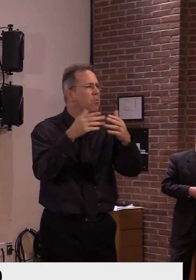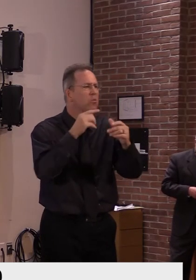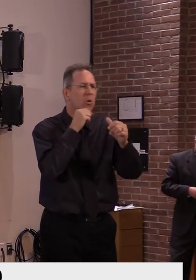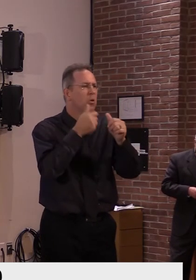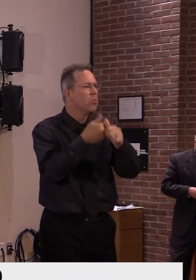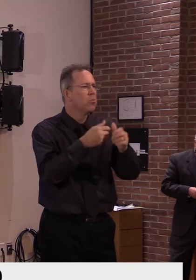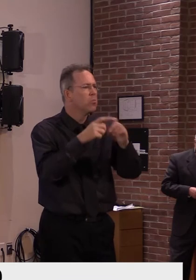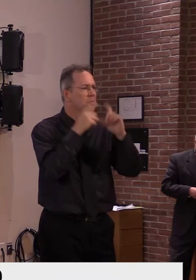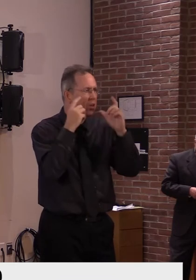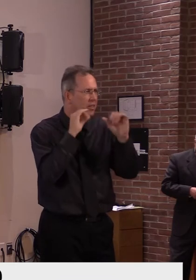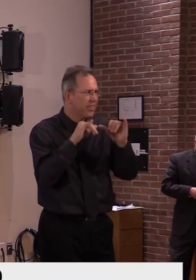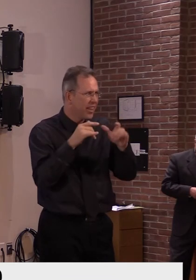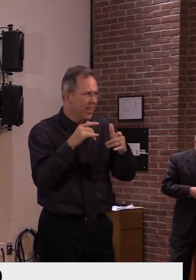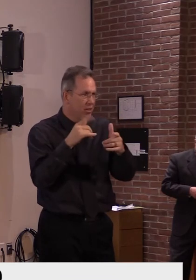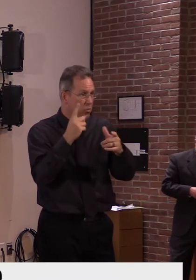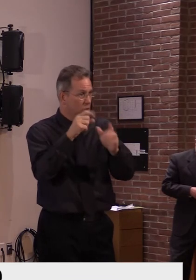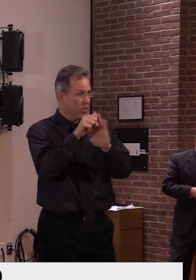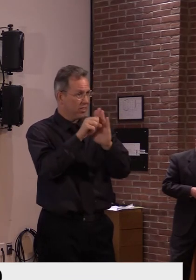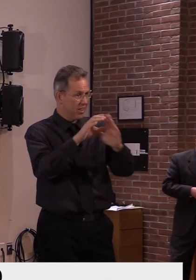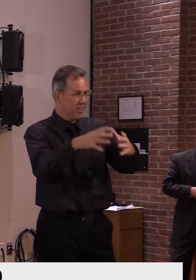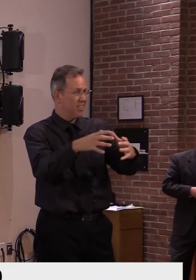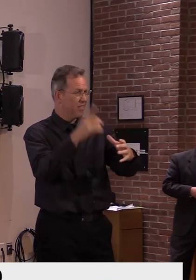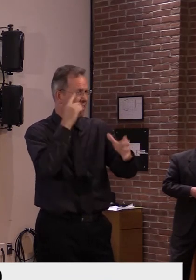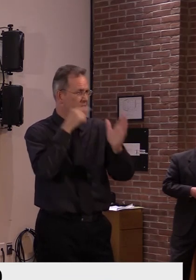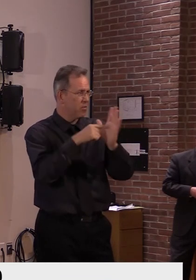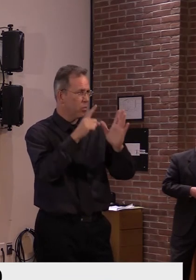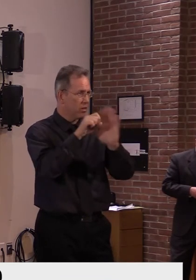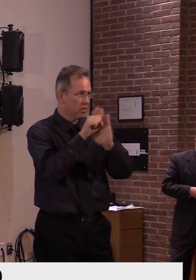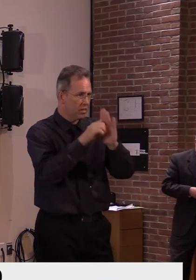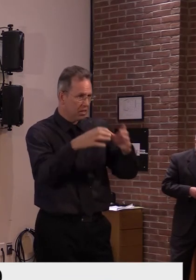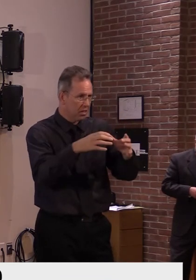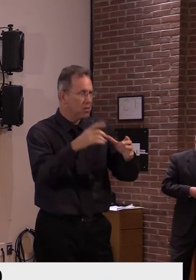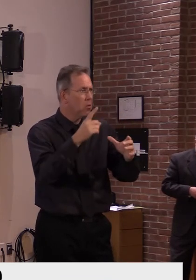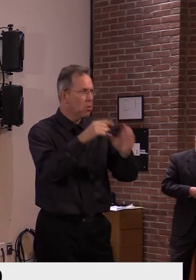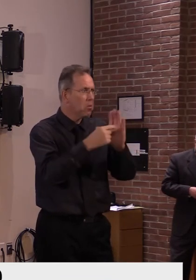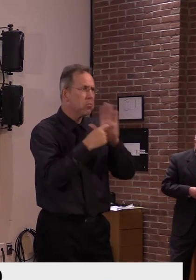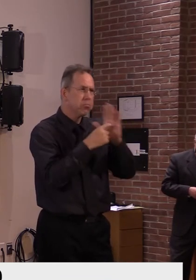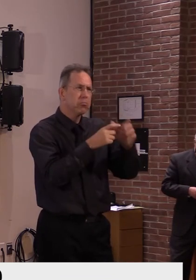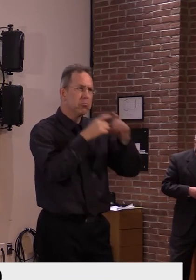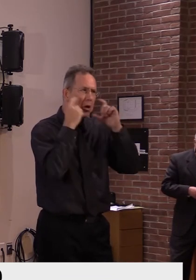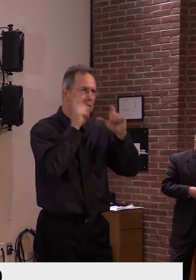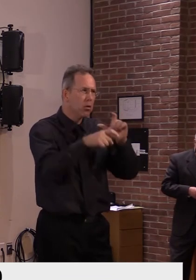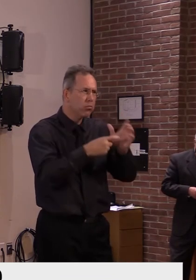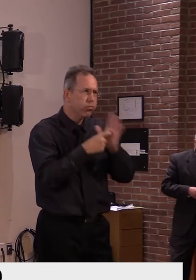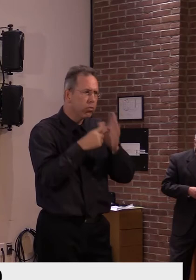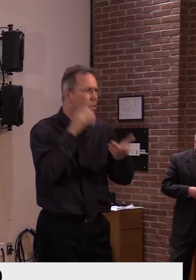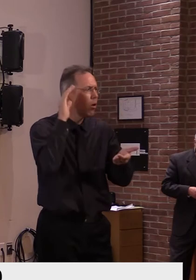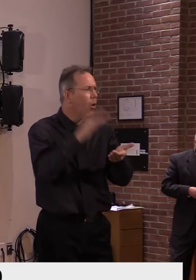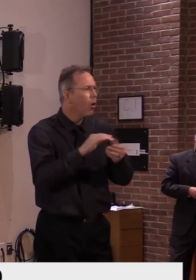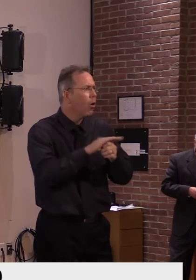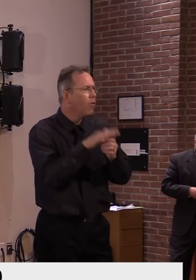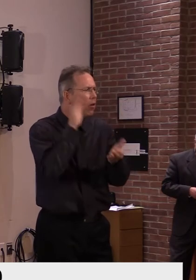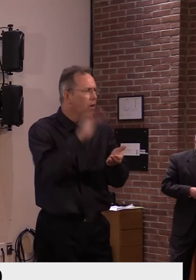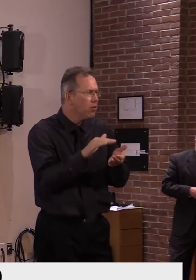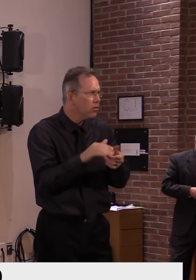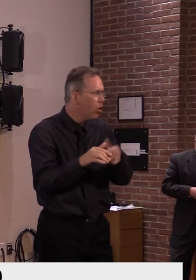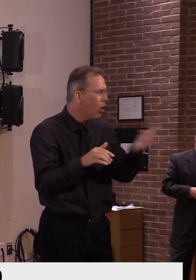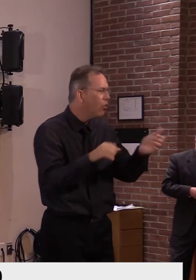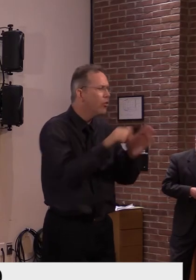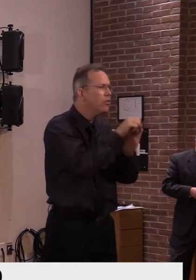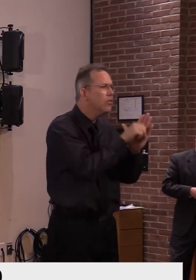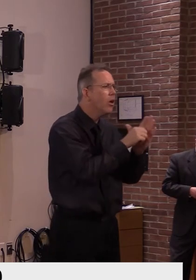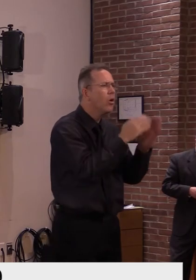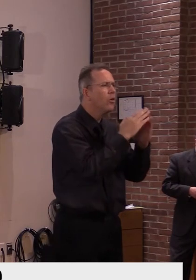the mask has produced, uh, improvement in rates of infection. And I guess lastly, the other point